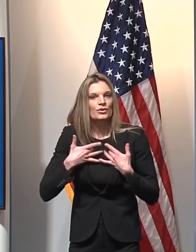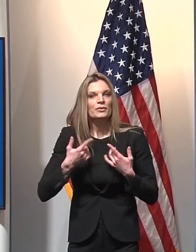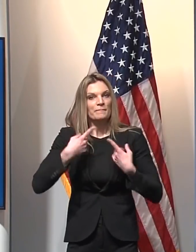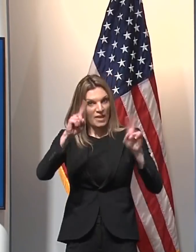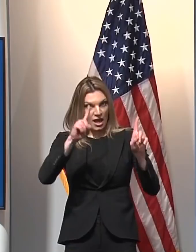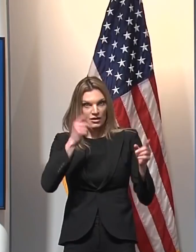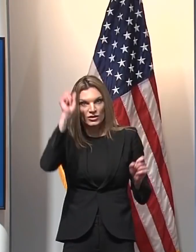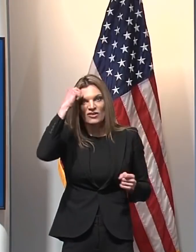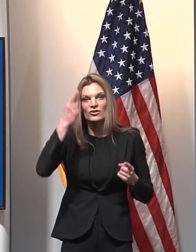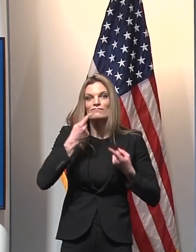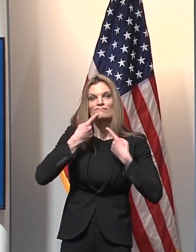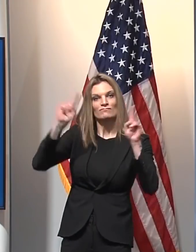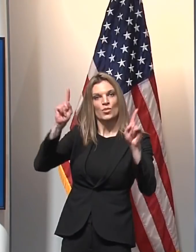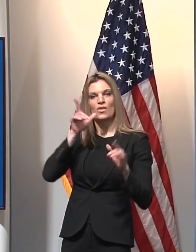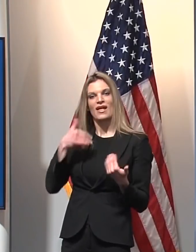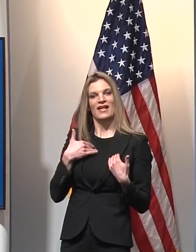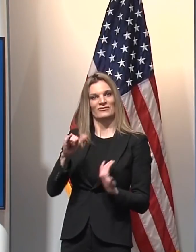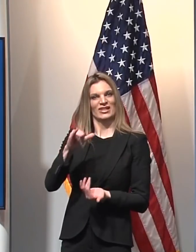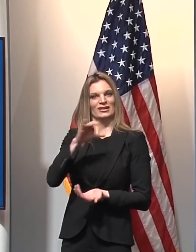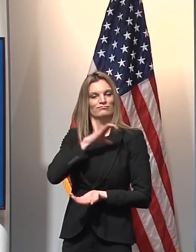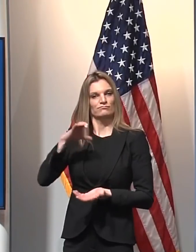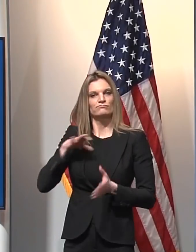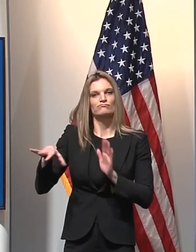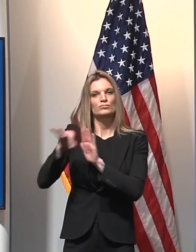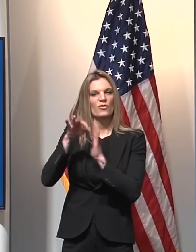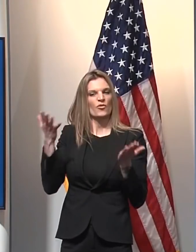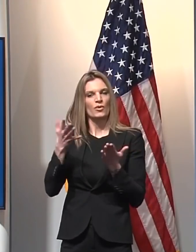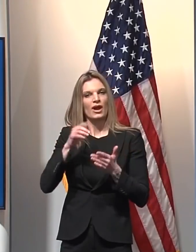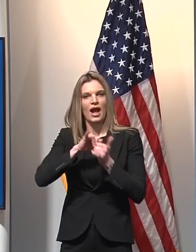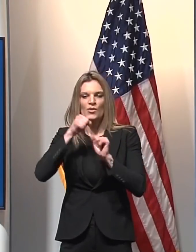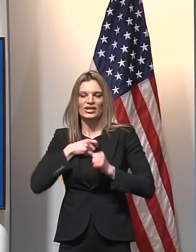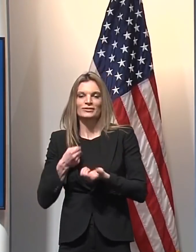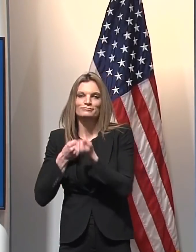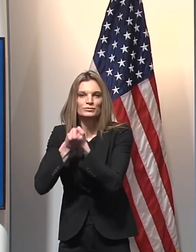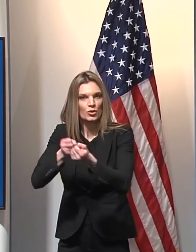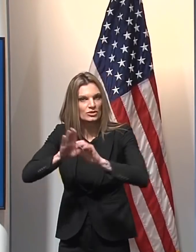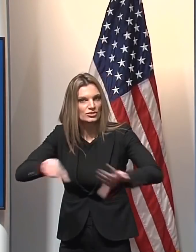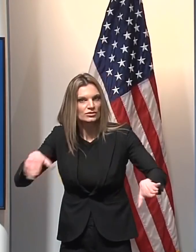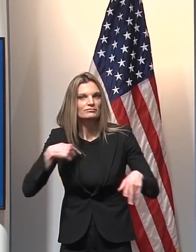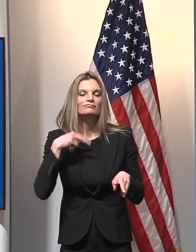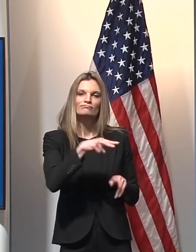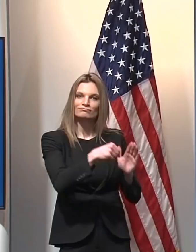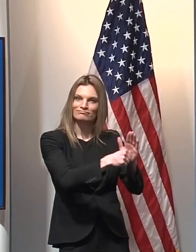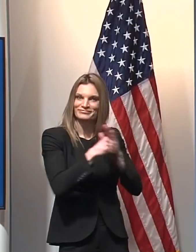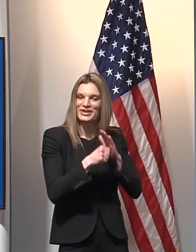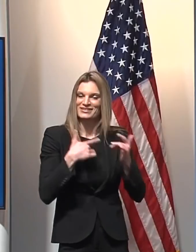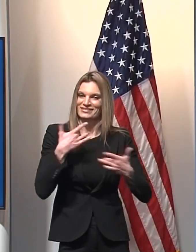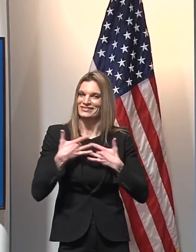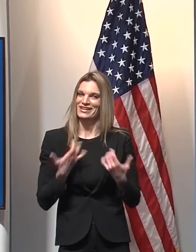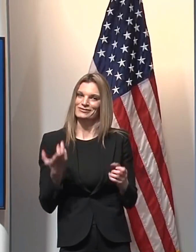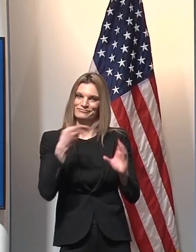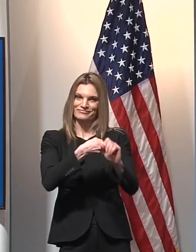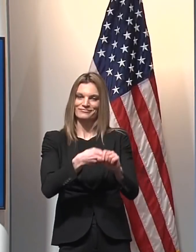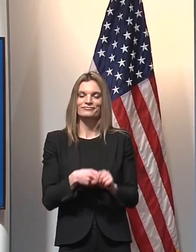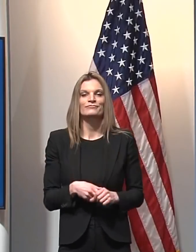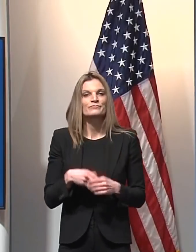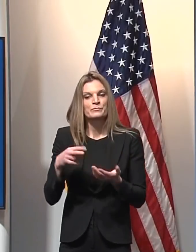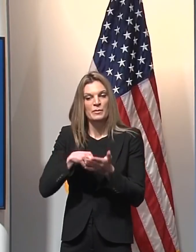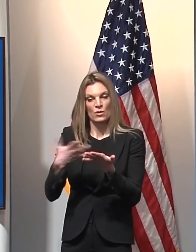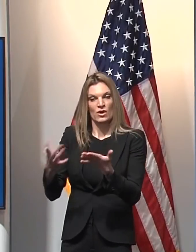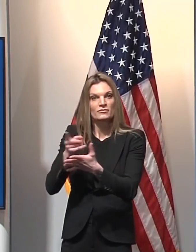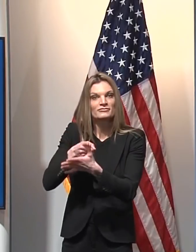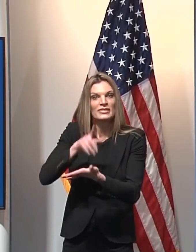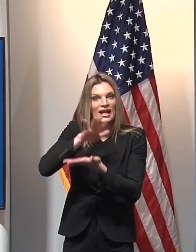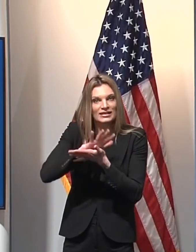Advisory Council of Michigan to holistically address recovery through a focus on the following key areas. Academic recovery,